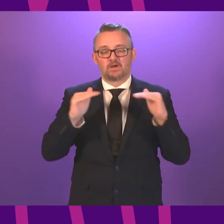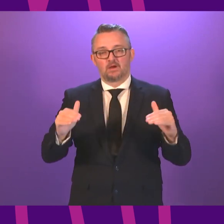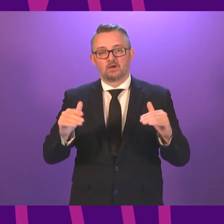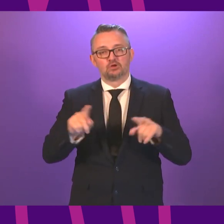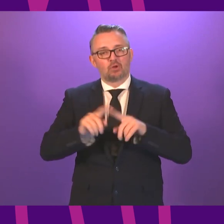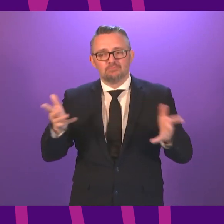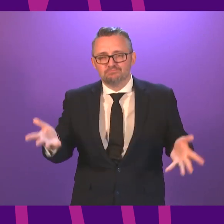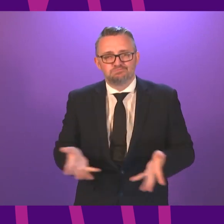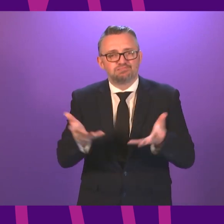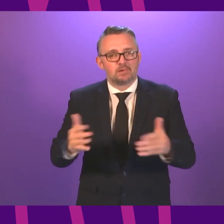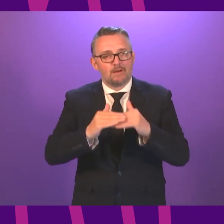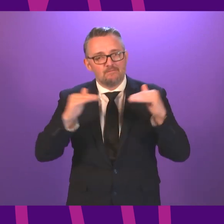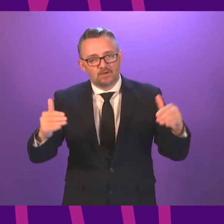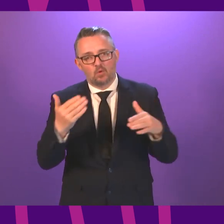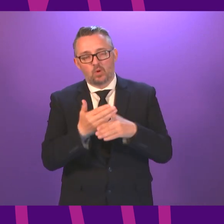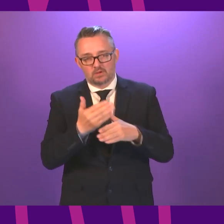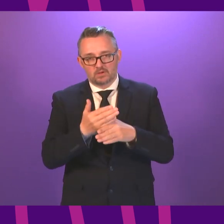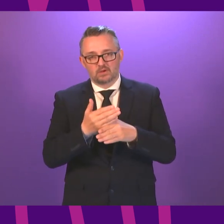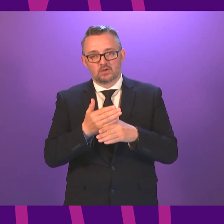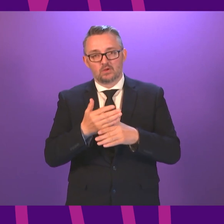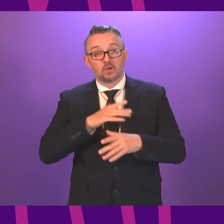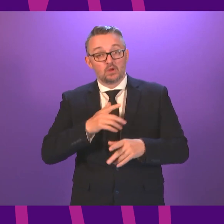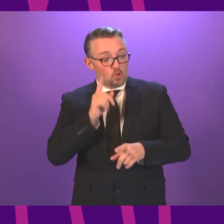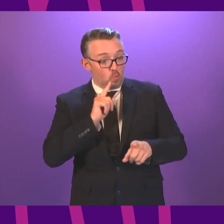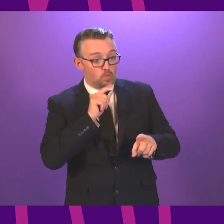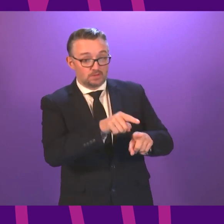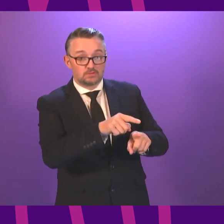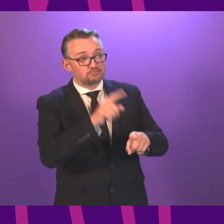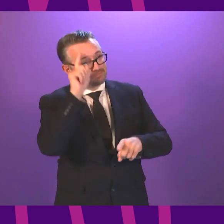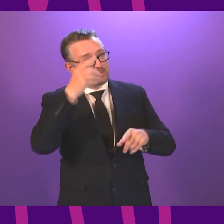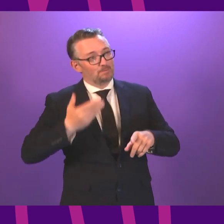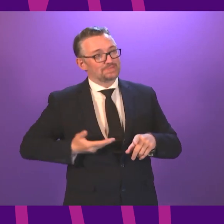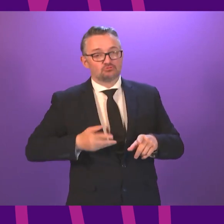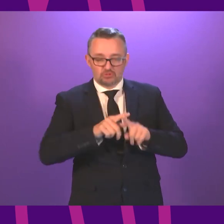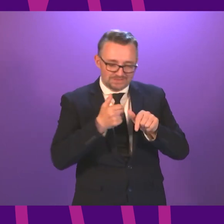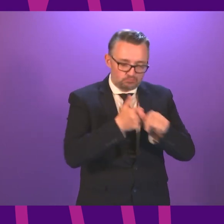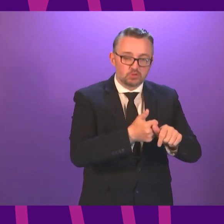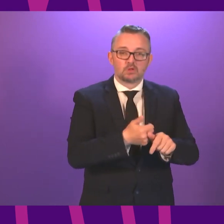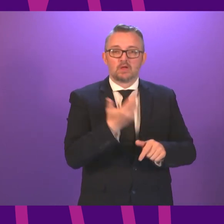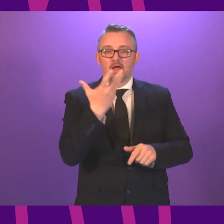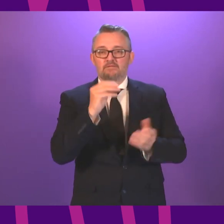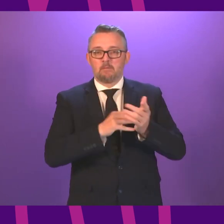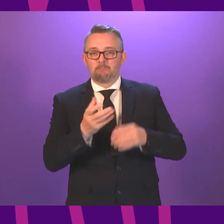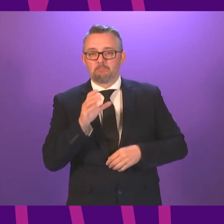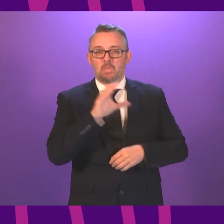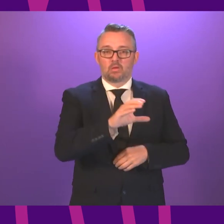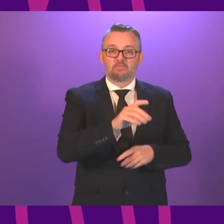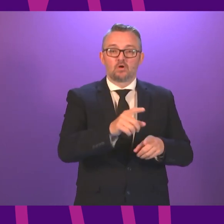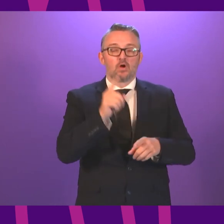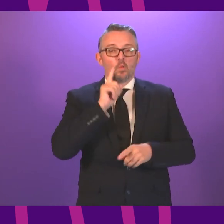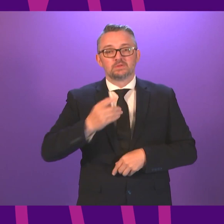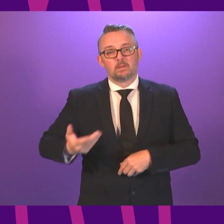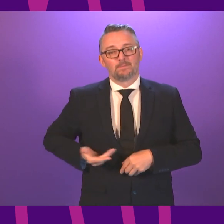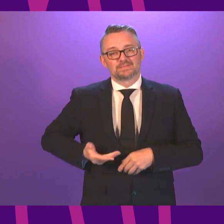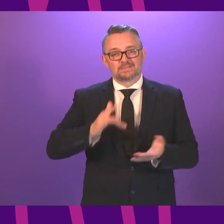including through public sector procurement. We will support women entrepreneurs with a £50 million funding for a women's